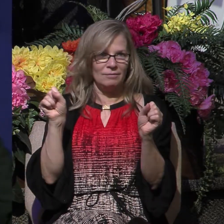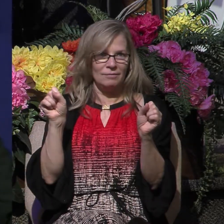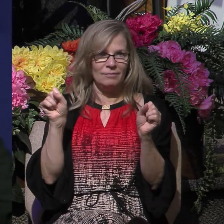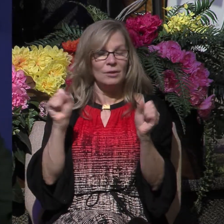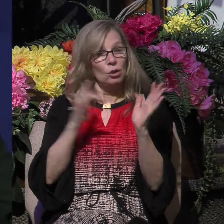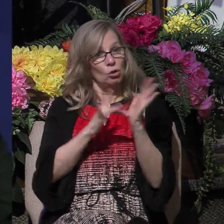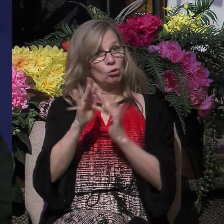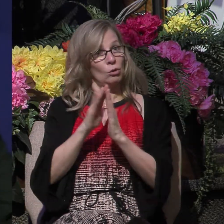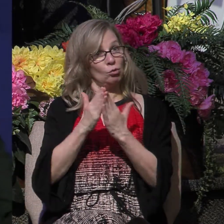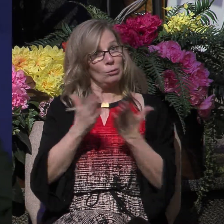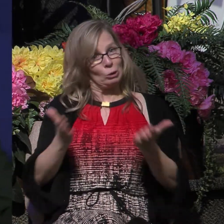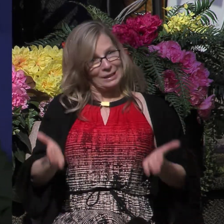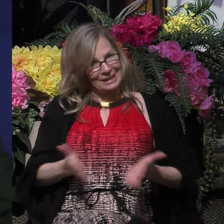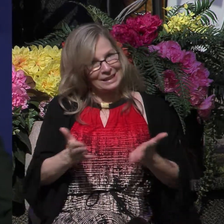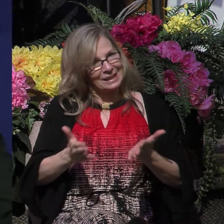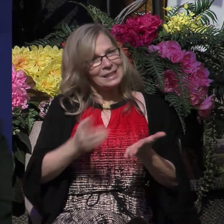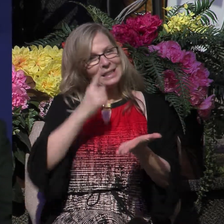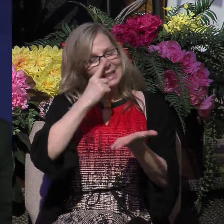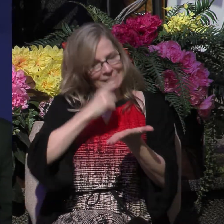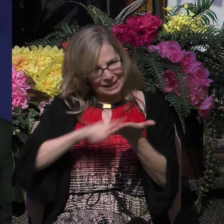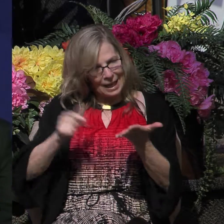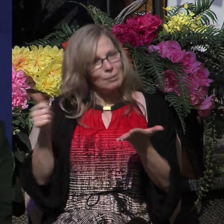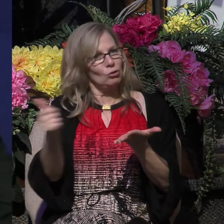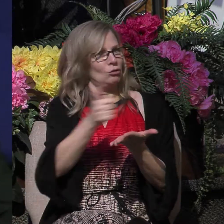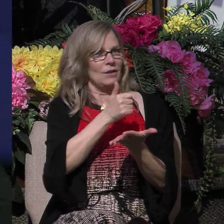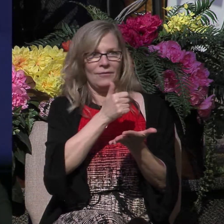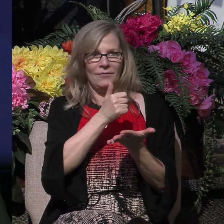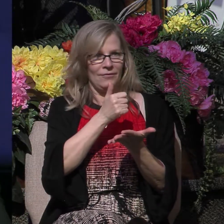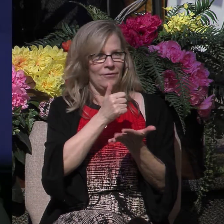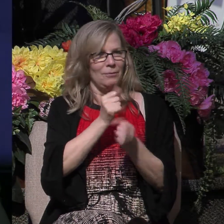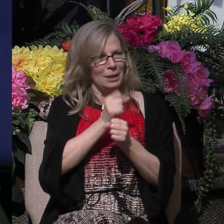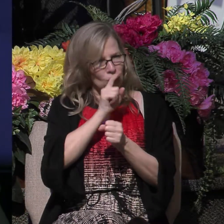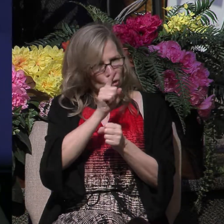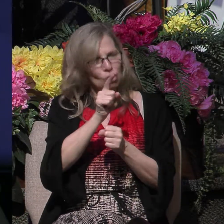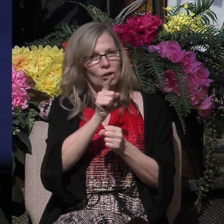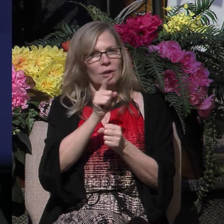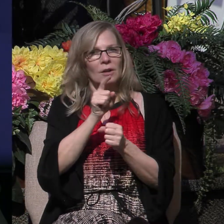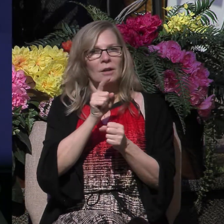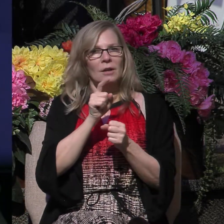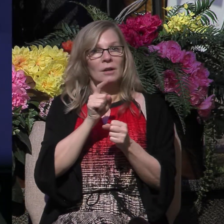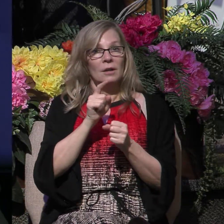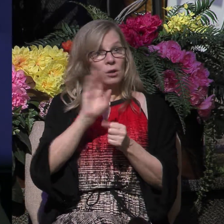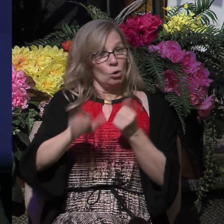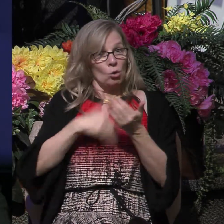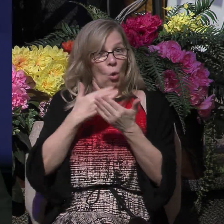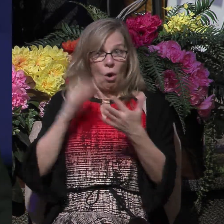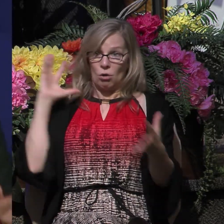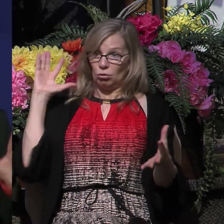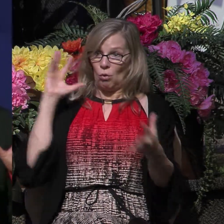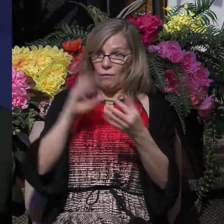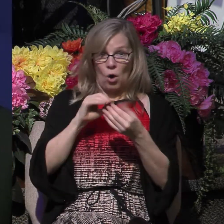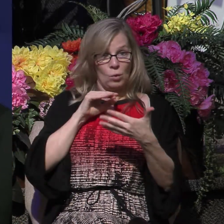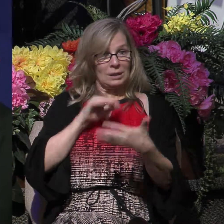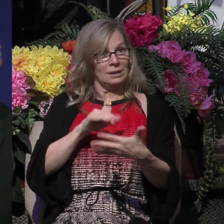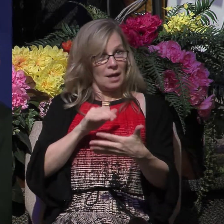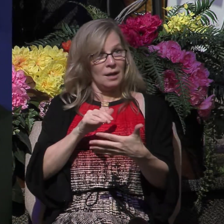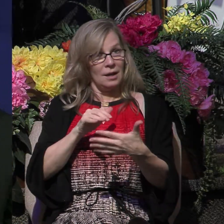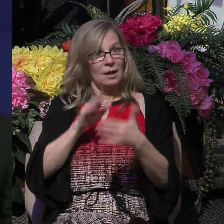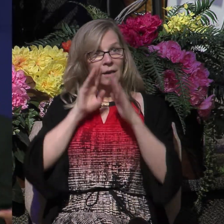to see if you be in the faith. Now all that we have studied thus far has focused on the conversion of